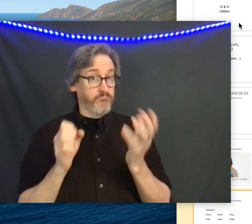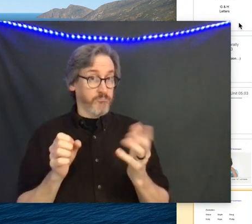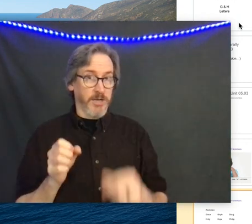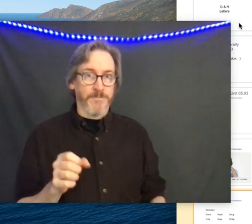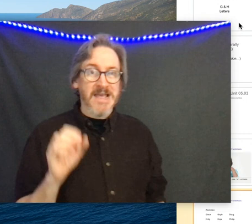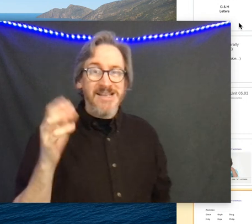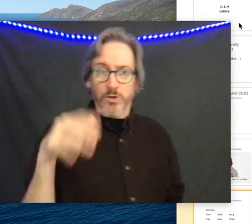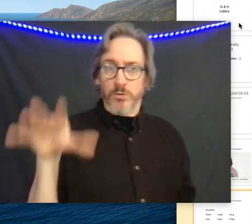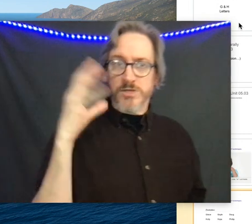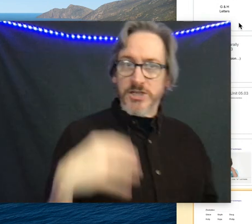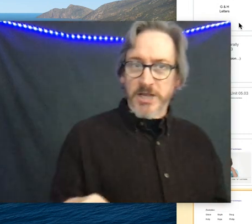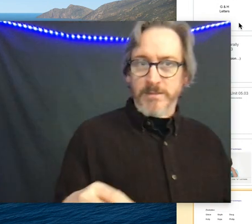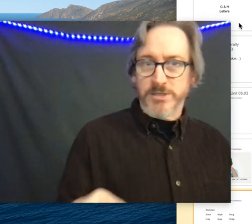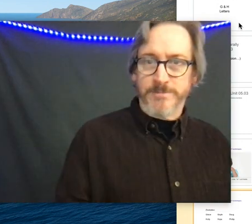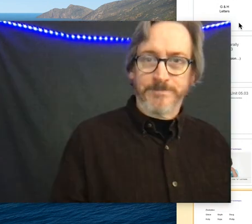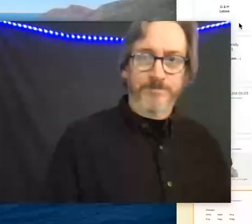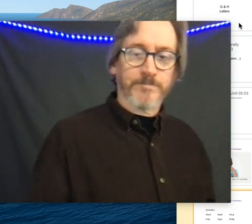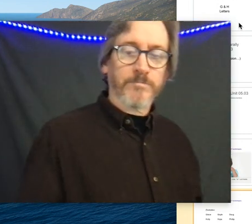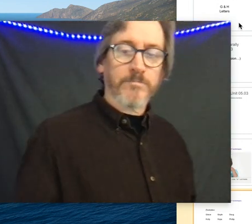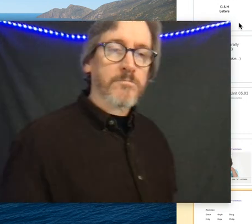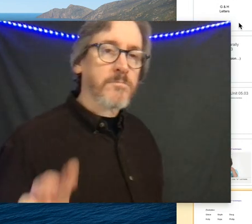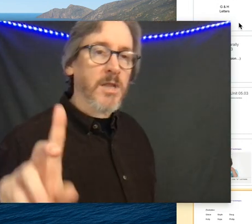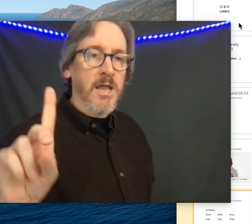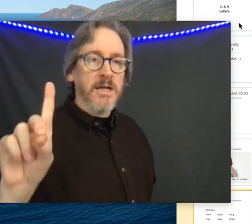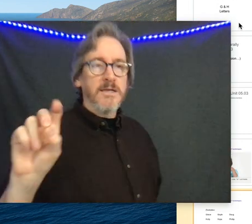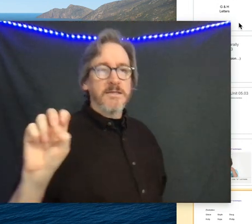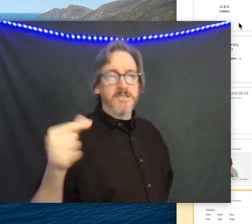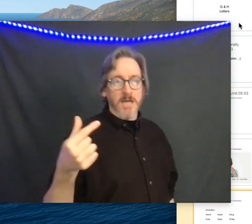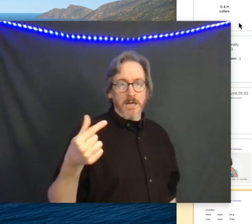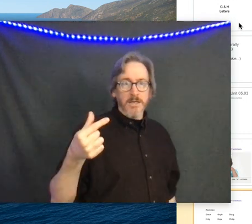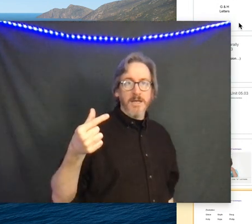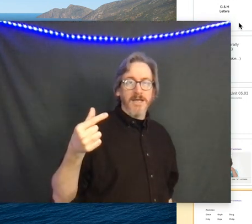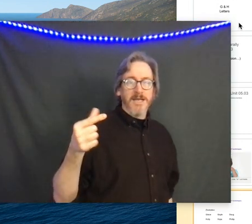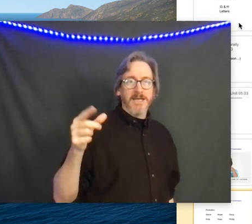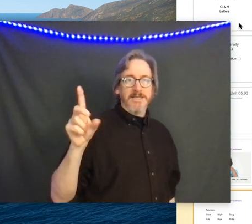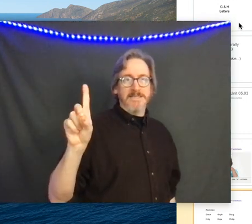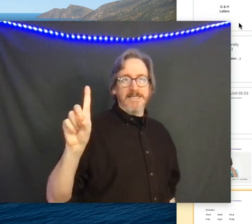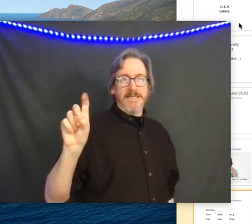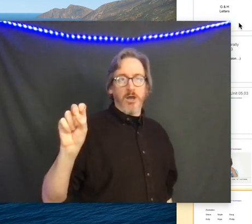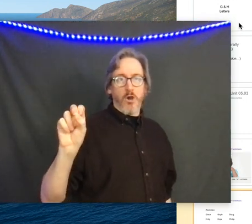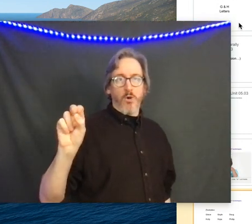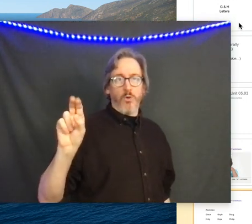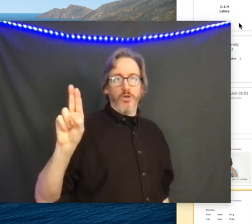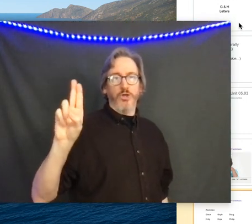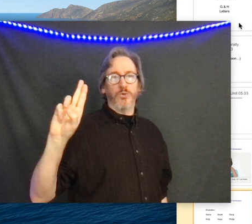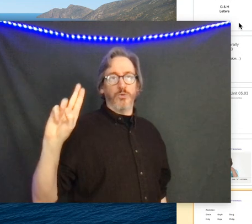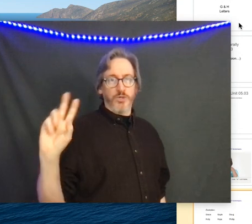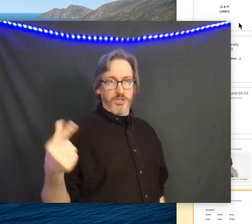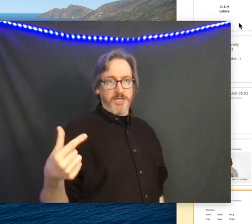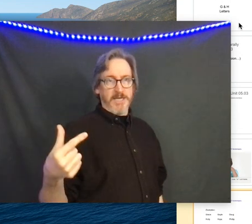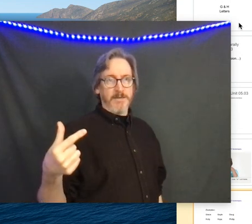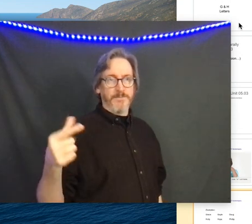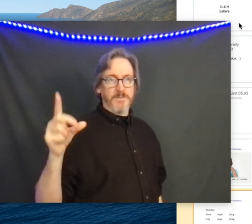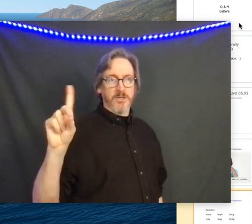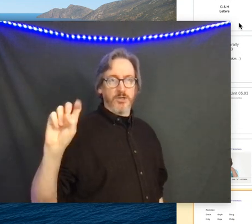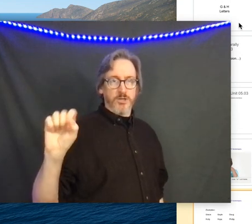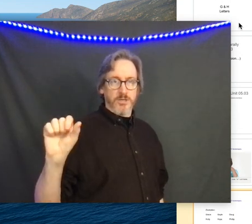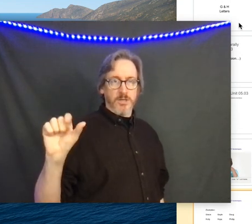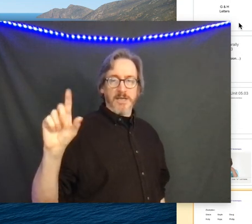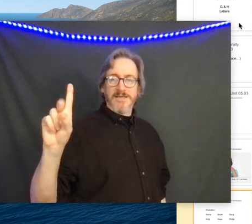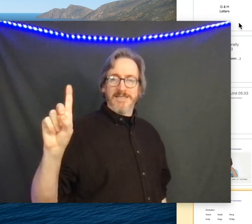-e-l-e-l-e-l-e-l